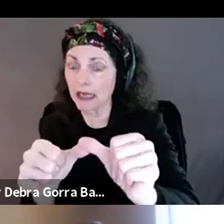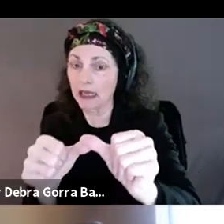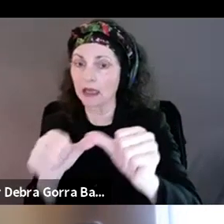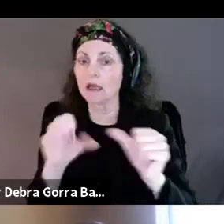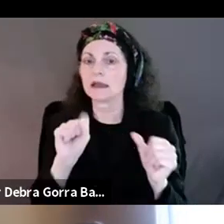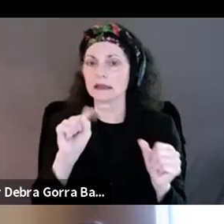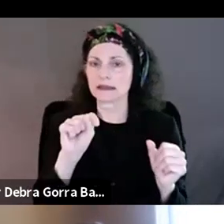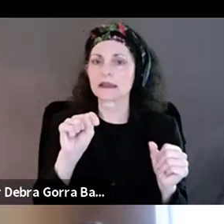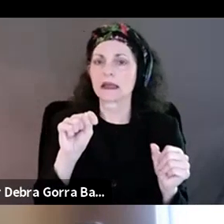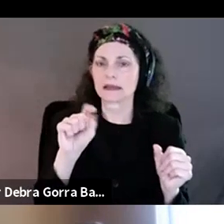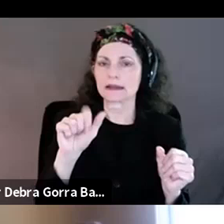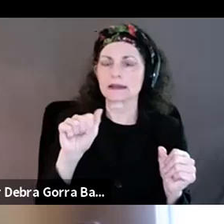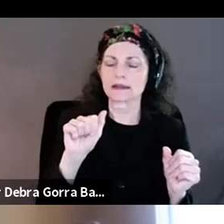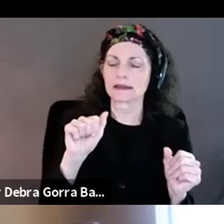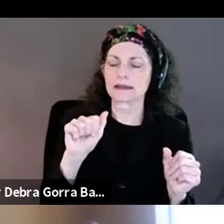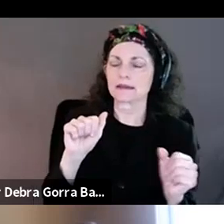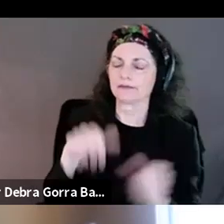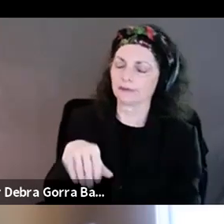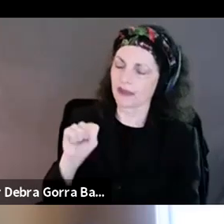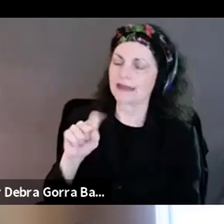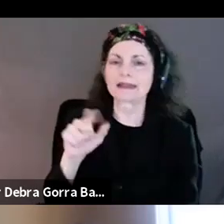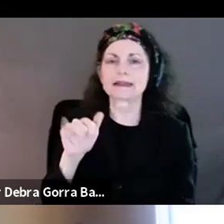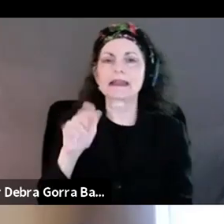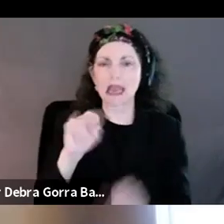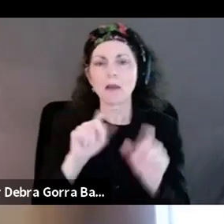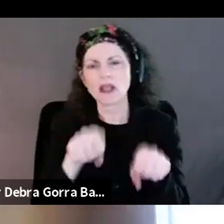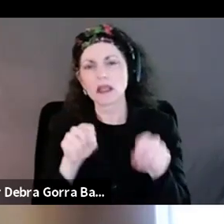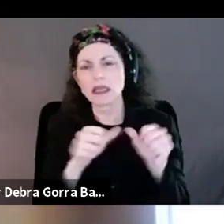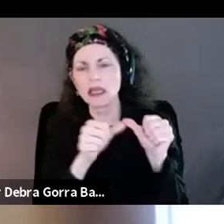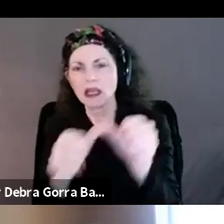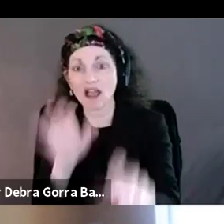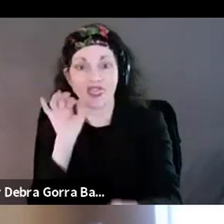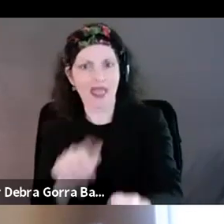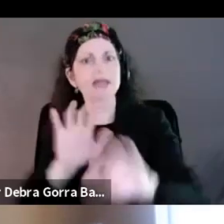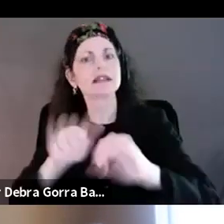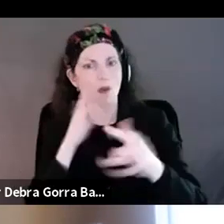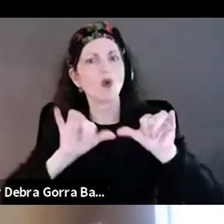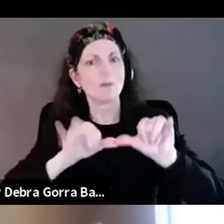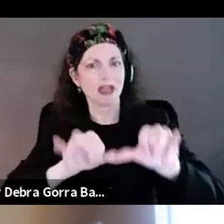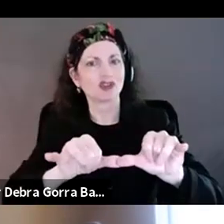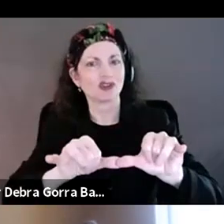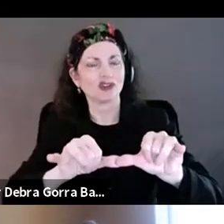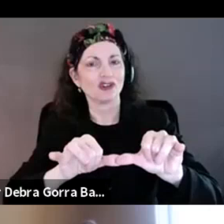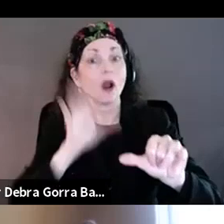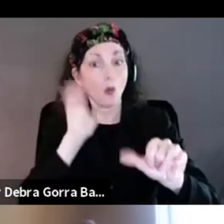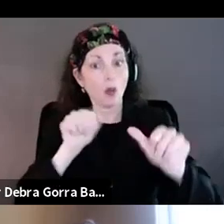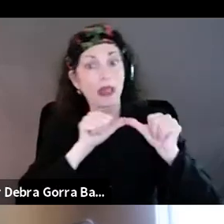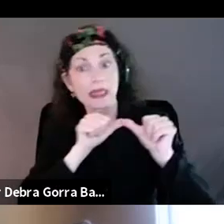that's why we've been so strategic about creating partnerships that will live on past whatever the